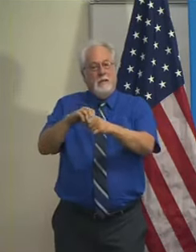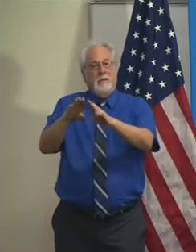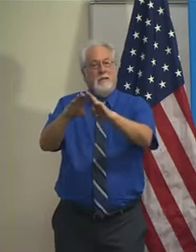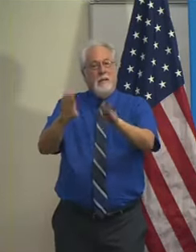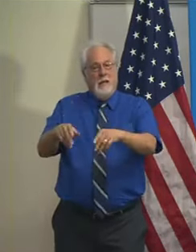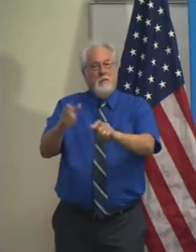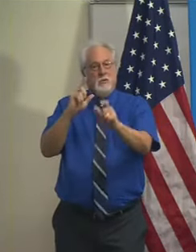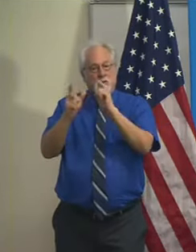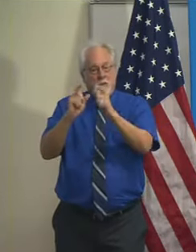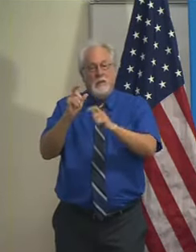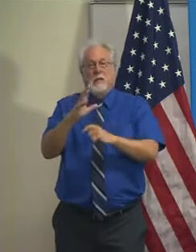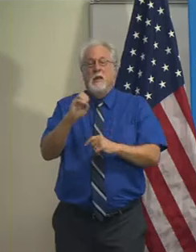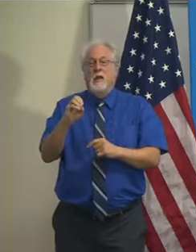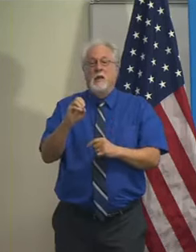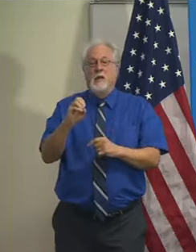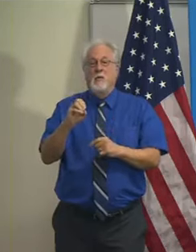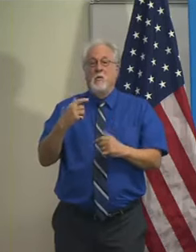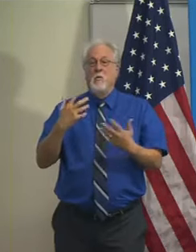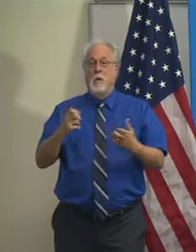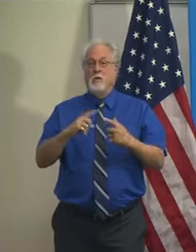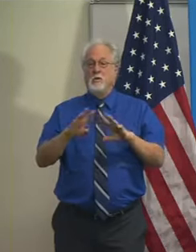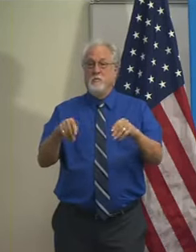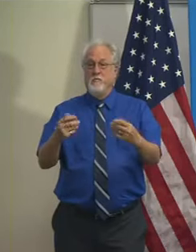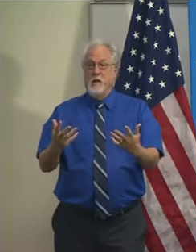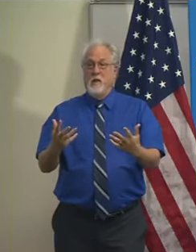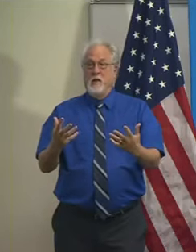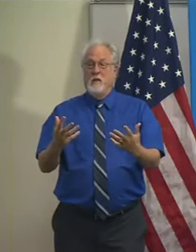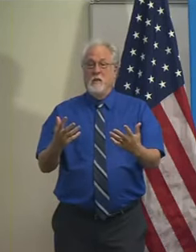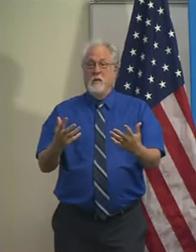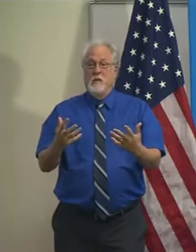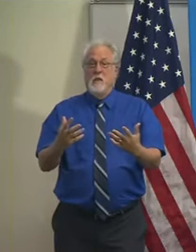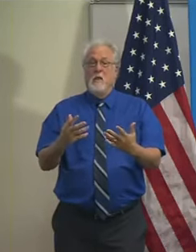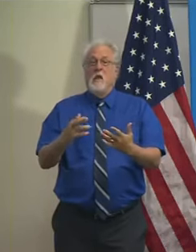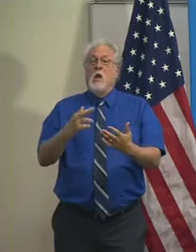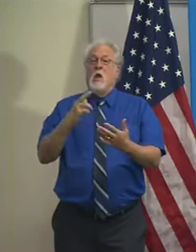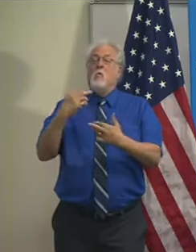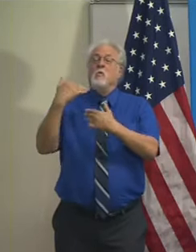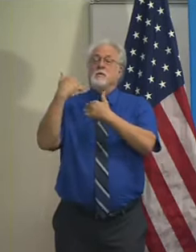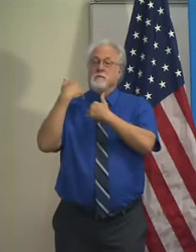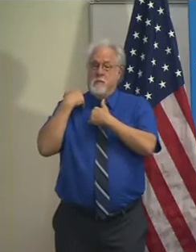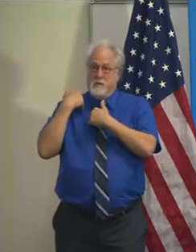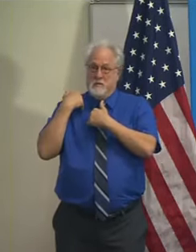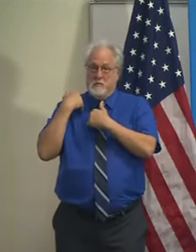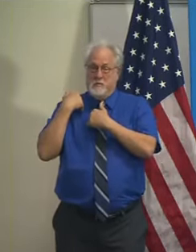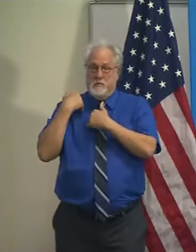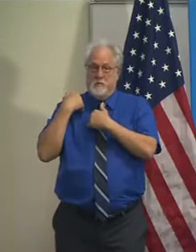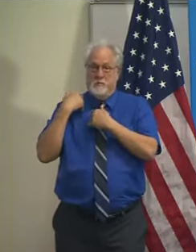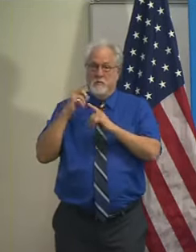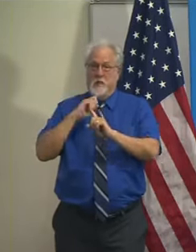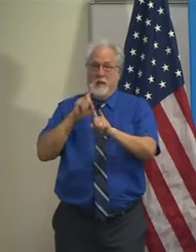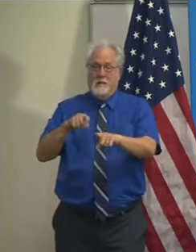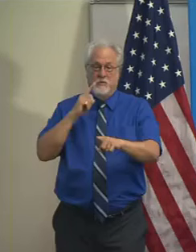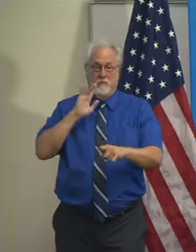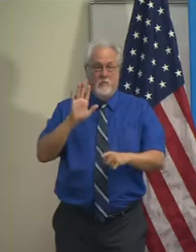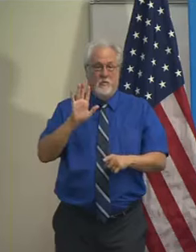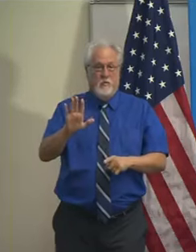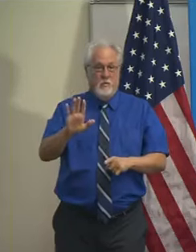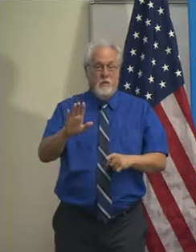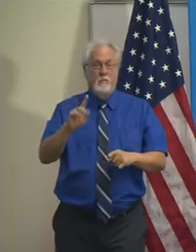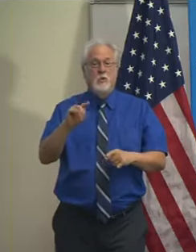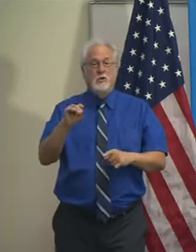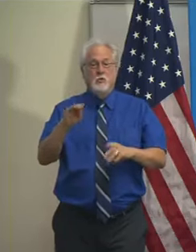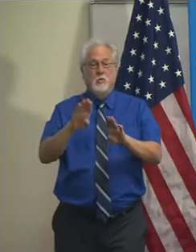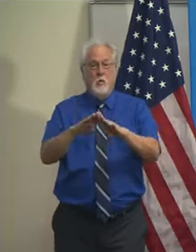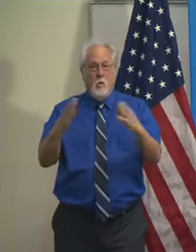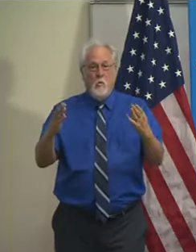and that we wanted to provide a responsible framework for them to